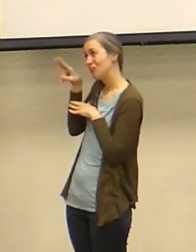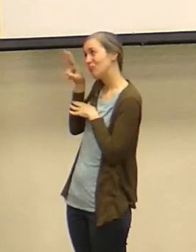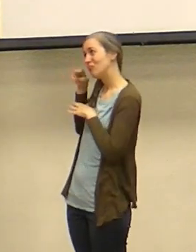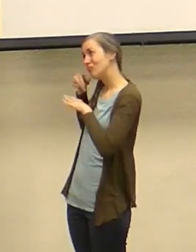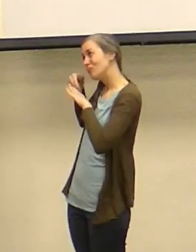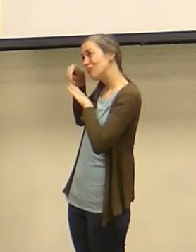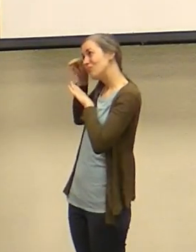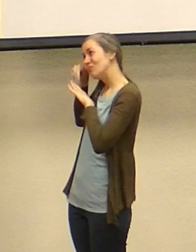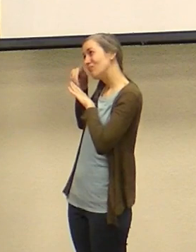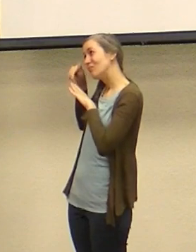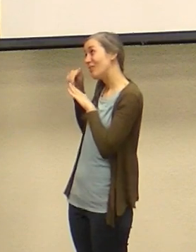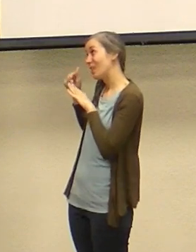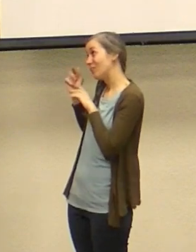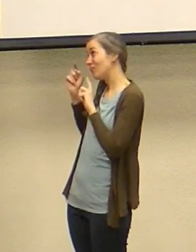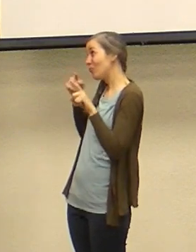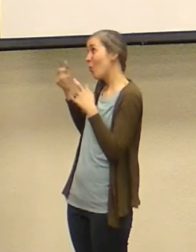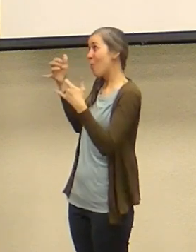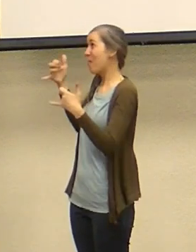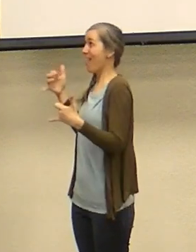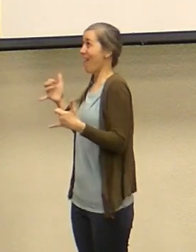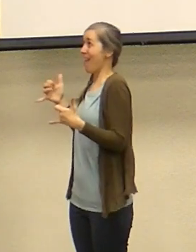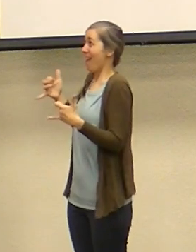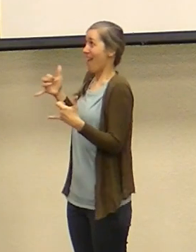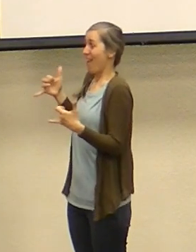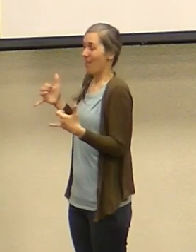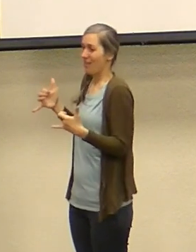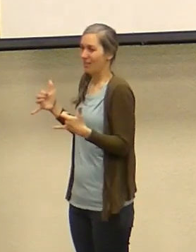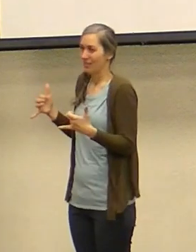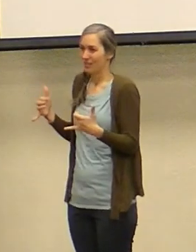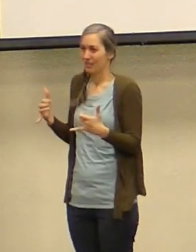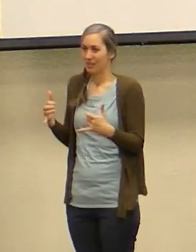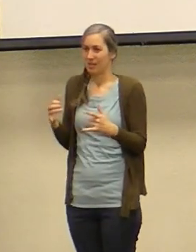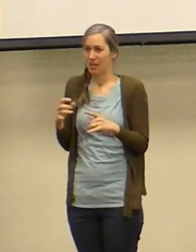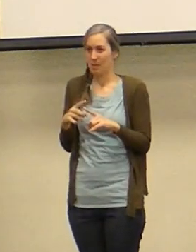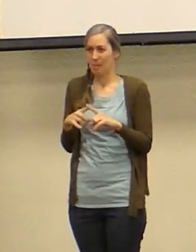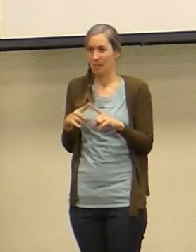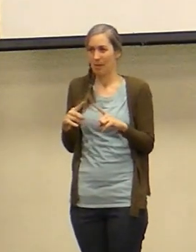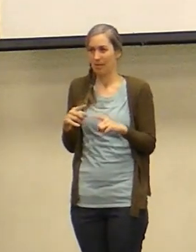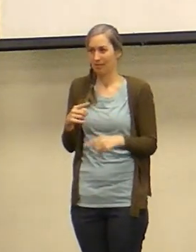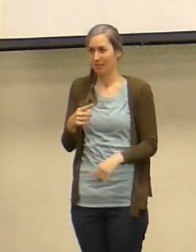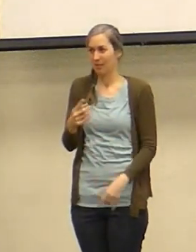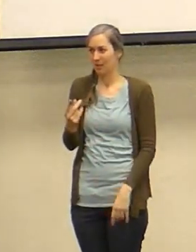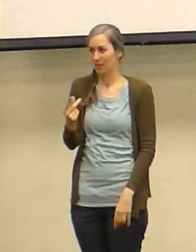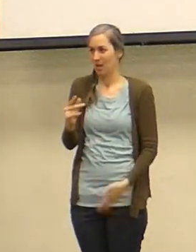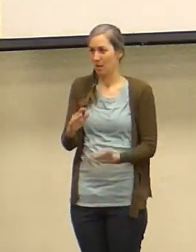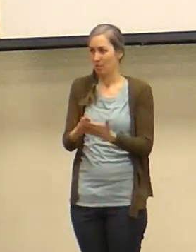let's go play but you see the medicine bottles the dog is getting older